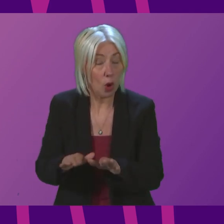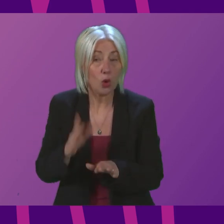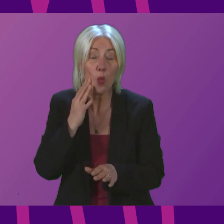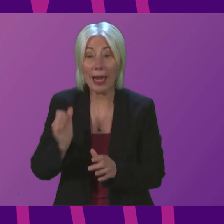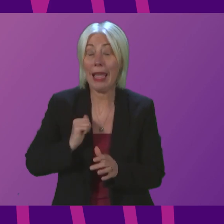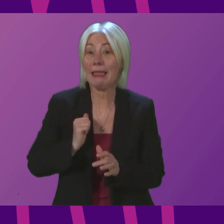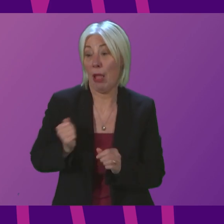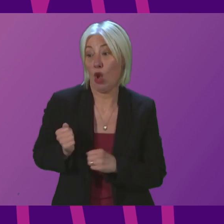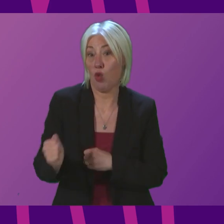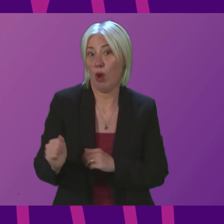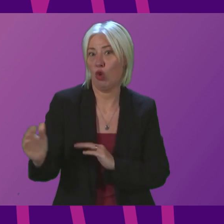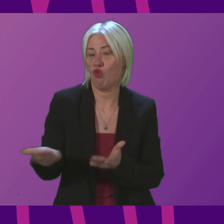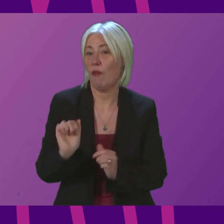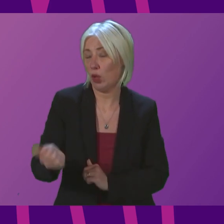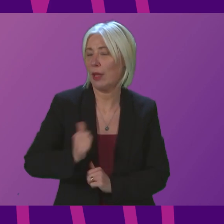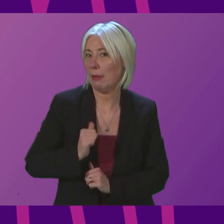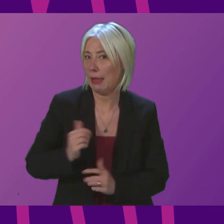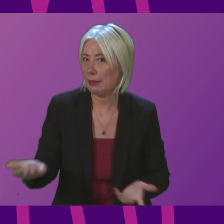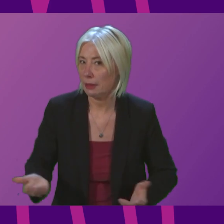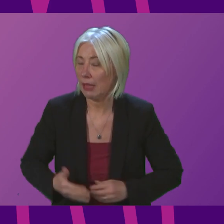need? Deputy First Minister